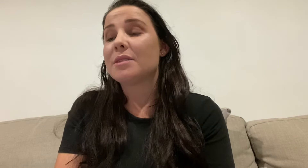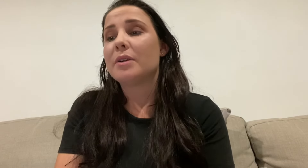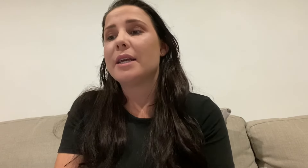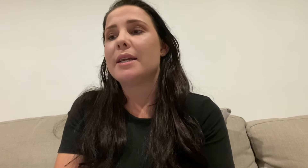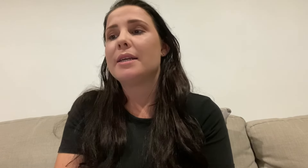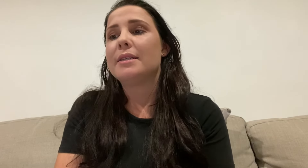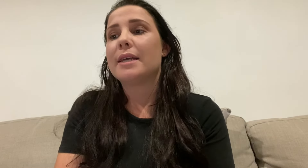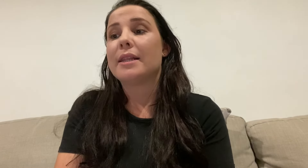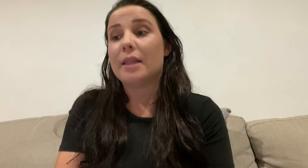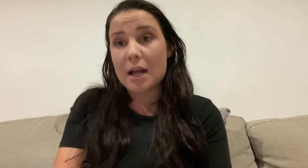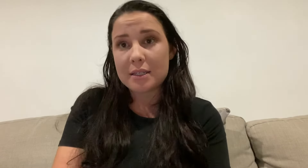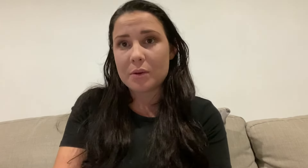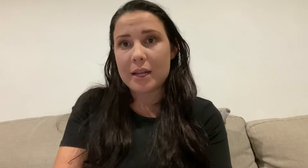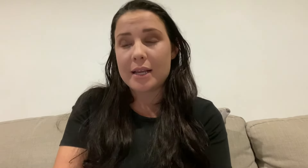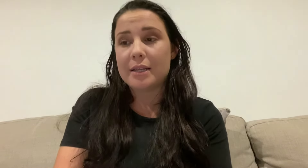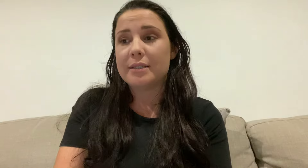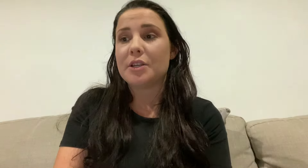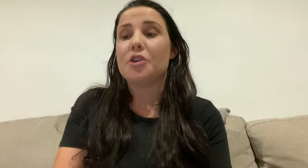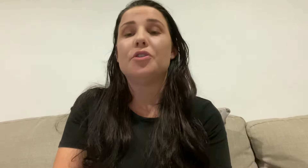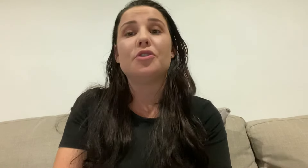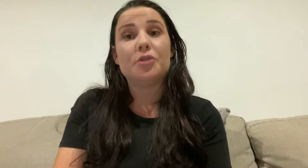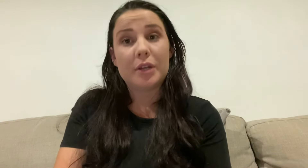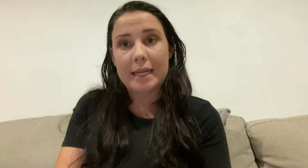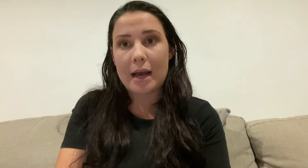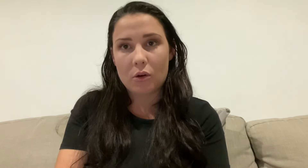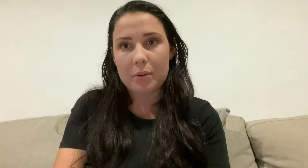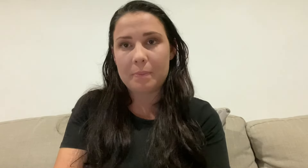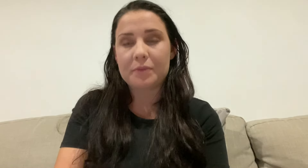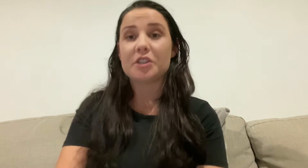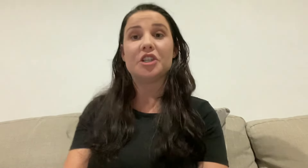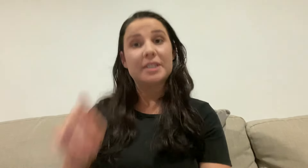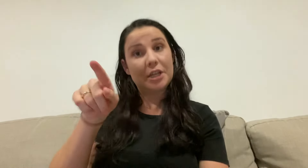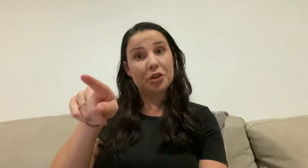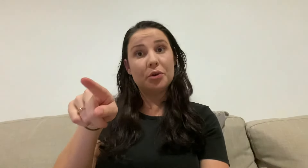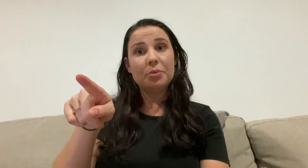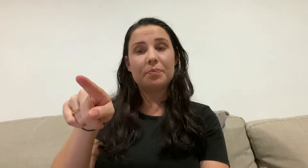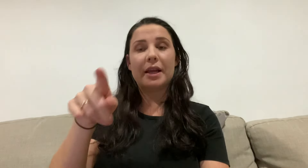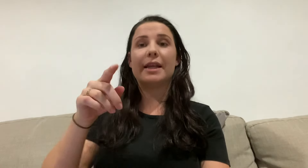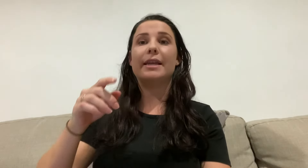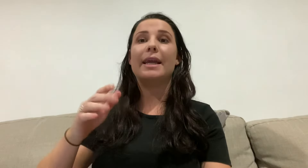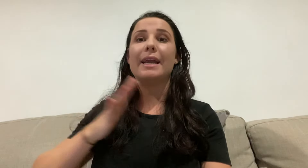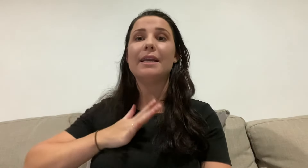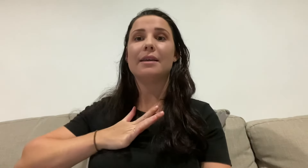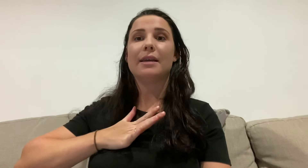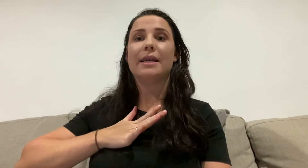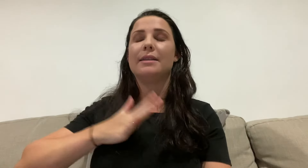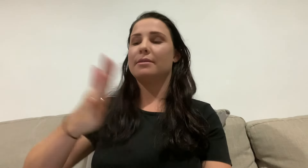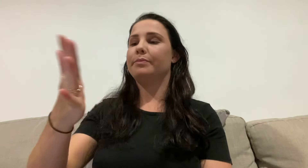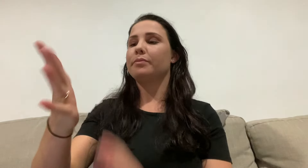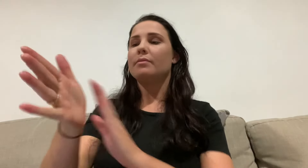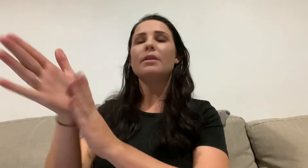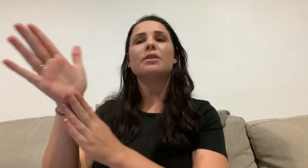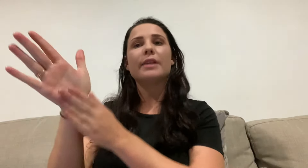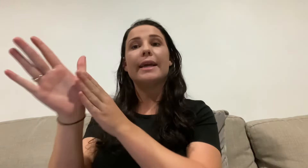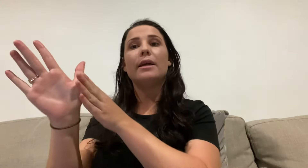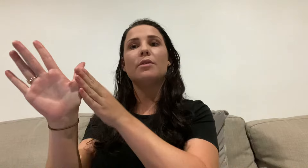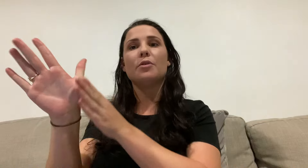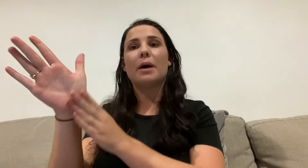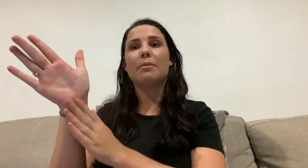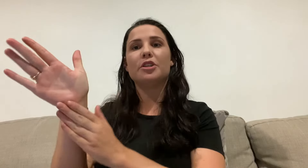one is, and the last one is, do you need help? So you just say you, and then need is the heel of your palm. Just